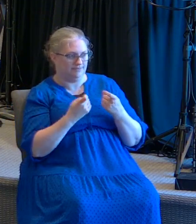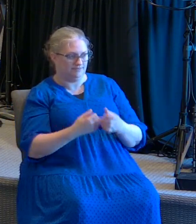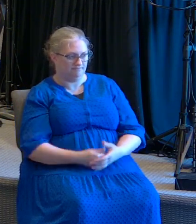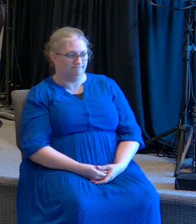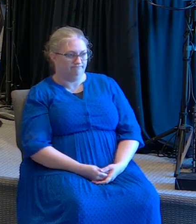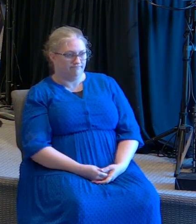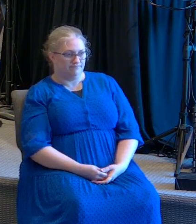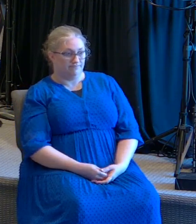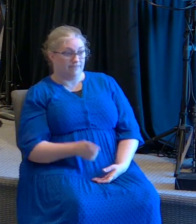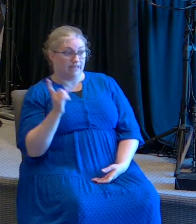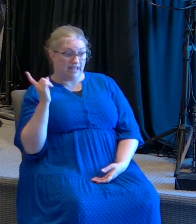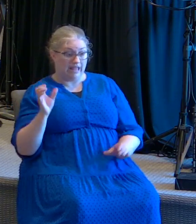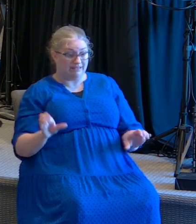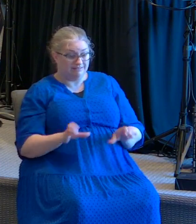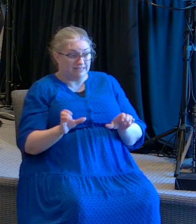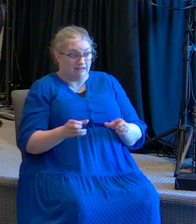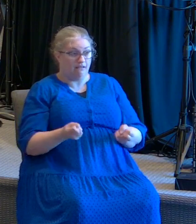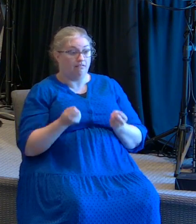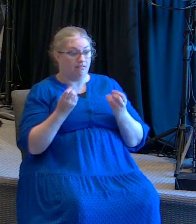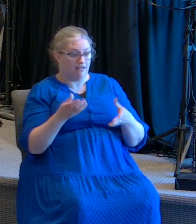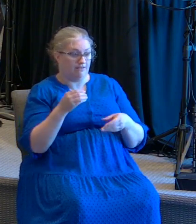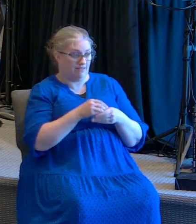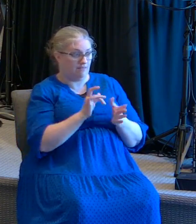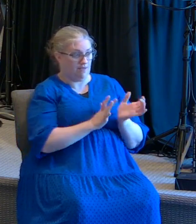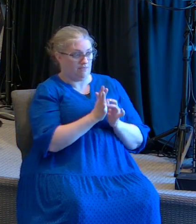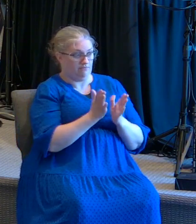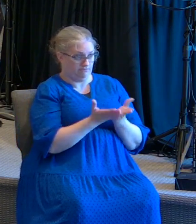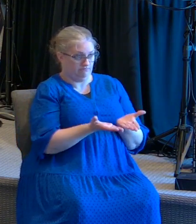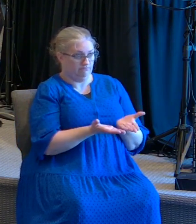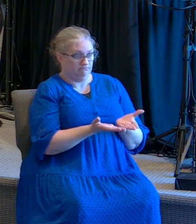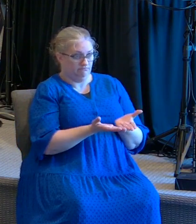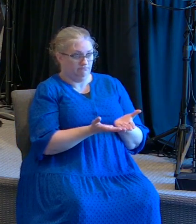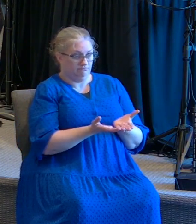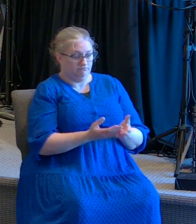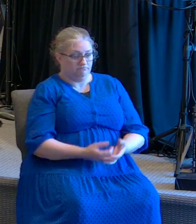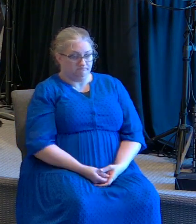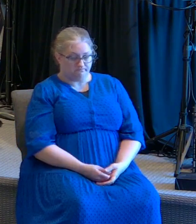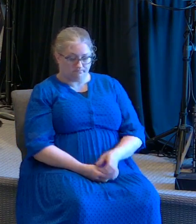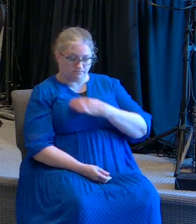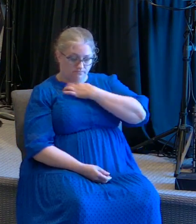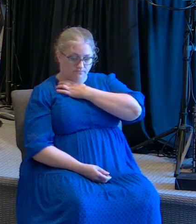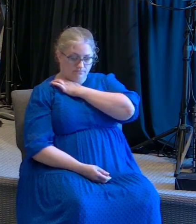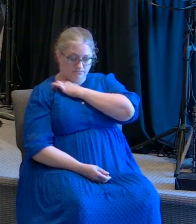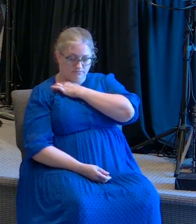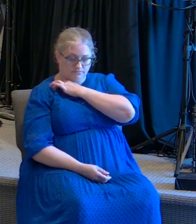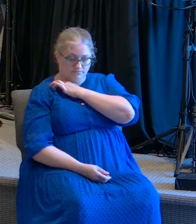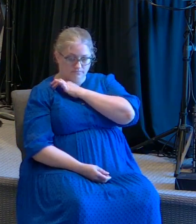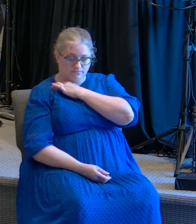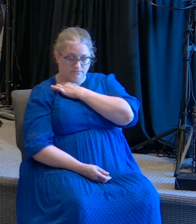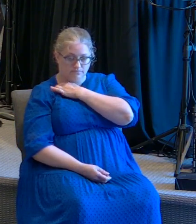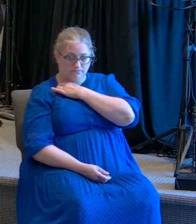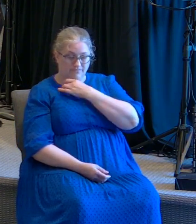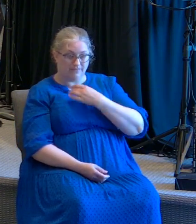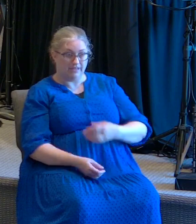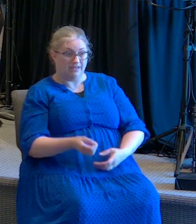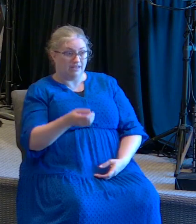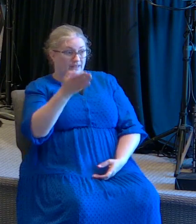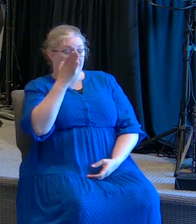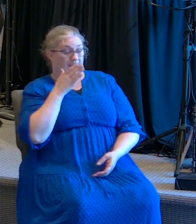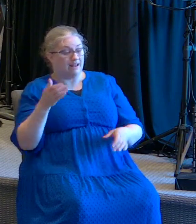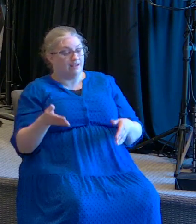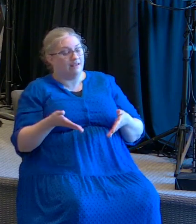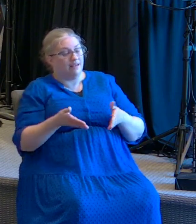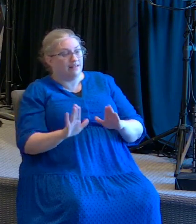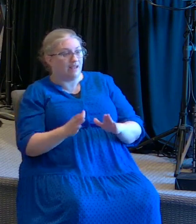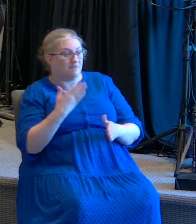tu vida. He did it a lot of times in the Bible. Él lo hizo muchas veces en la Biblia, través de la Biblia. He allowed bad things to